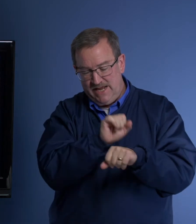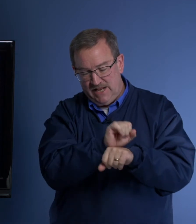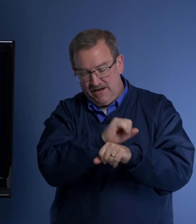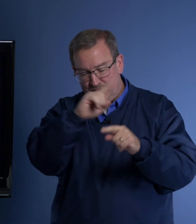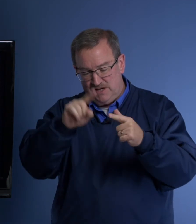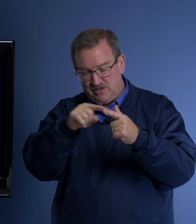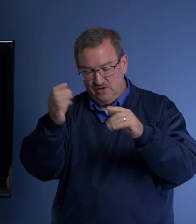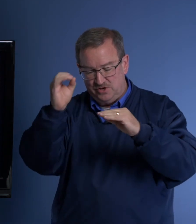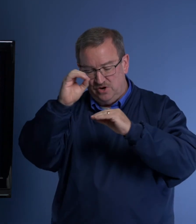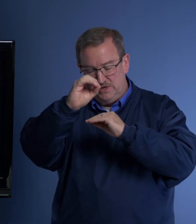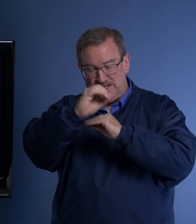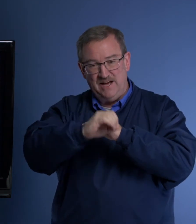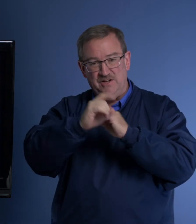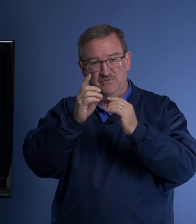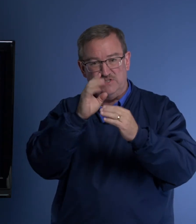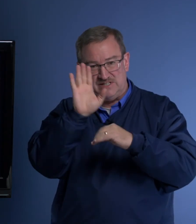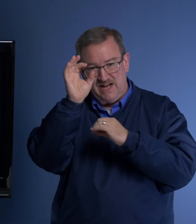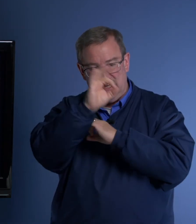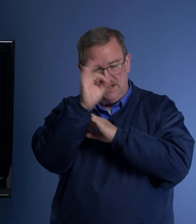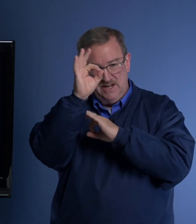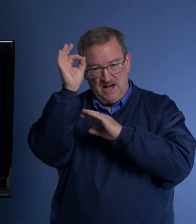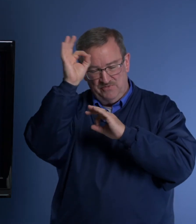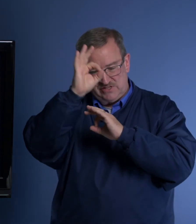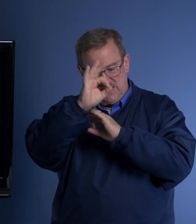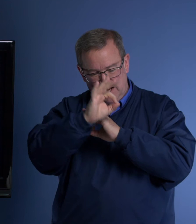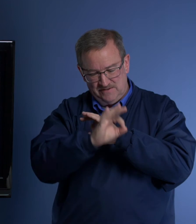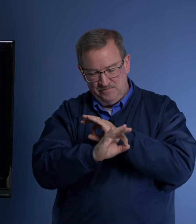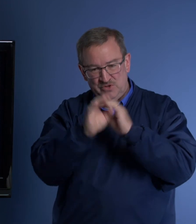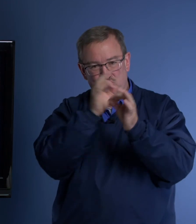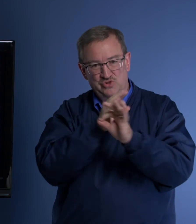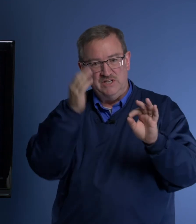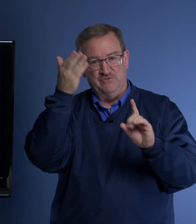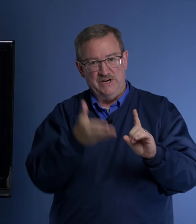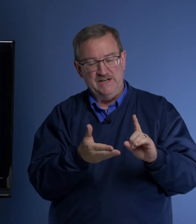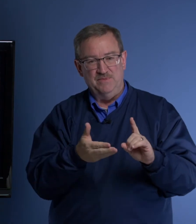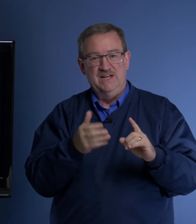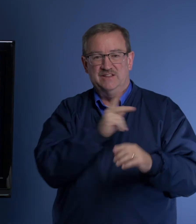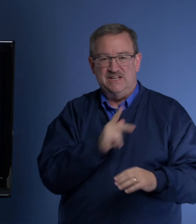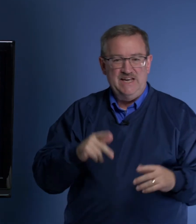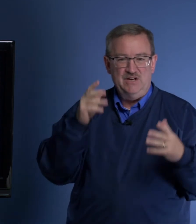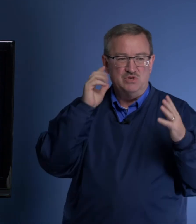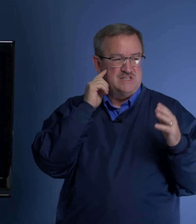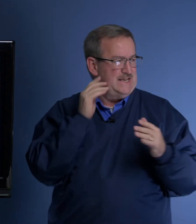he labored until the going down of the son of the son to deliver him. The king was thinking,